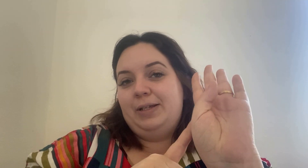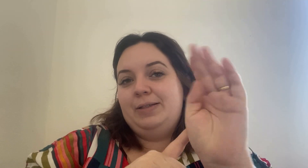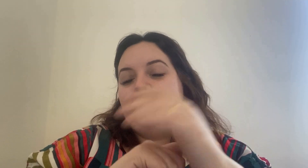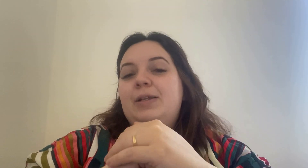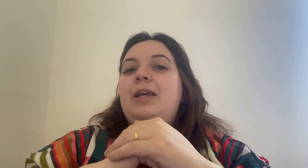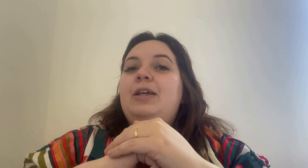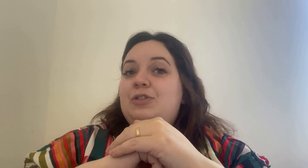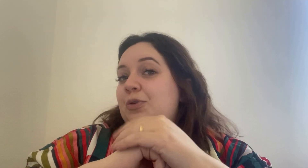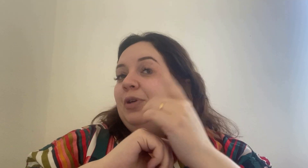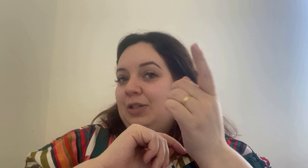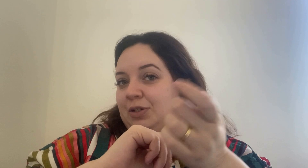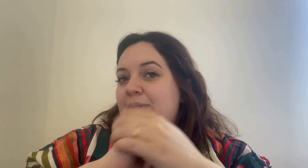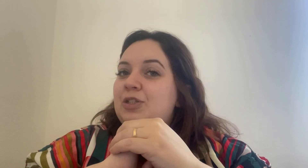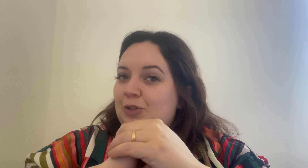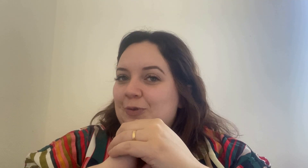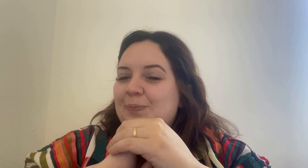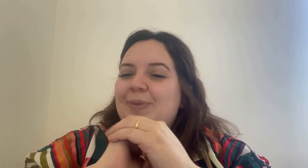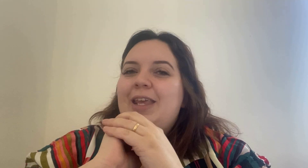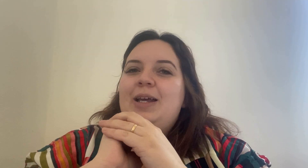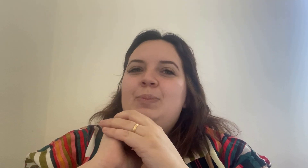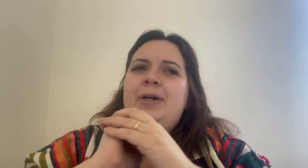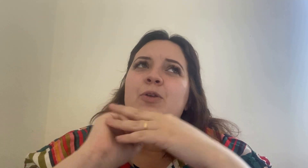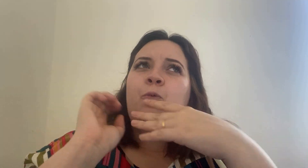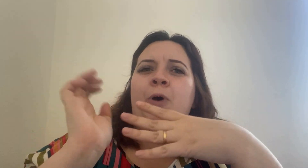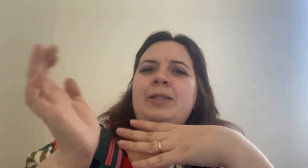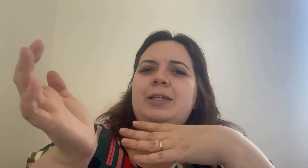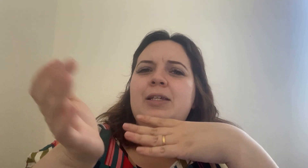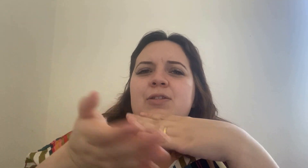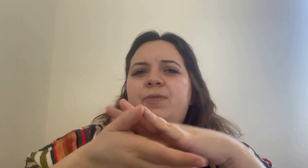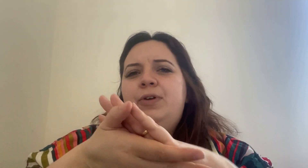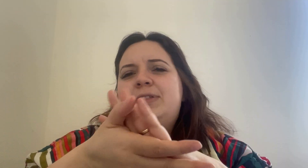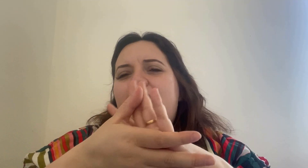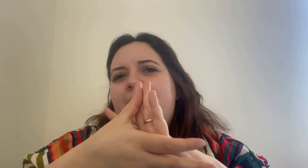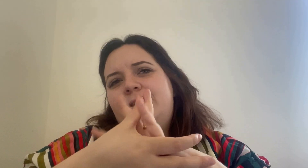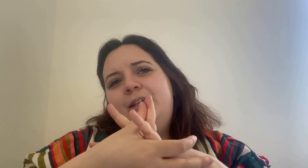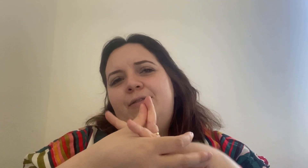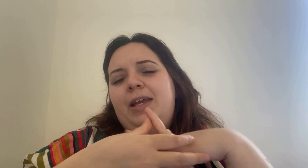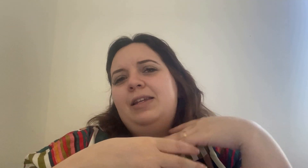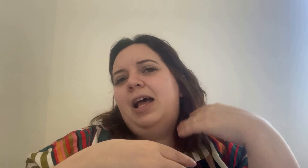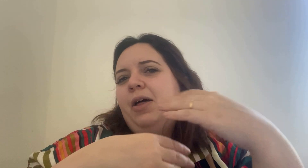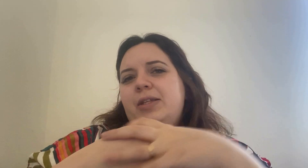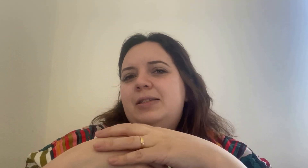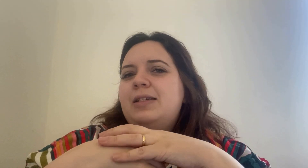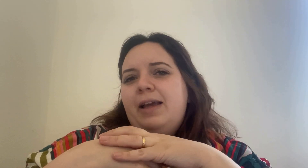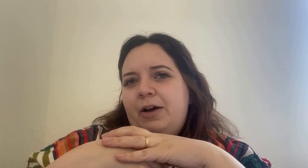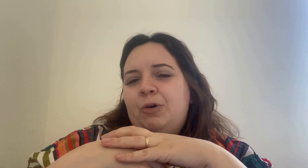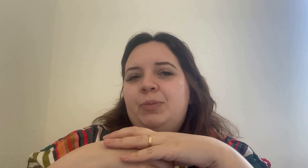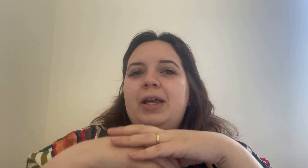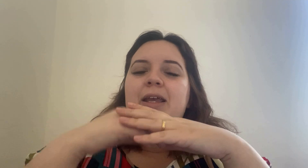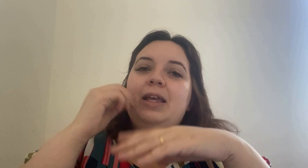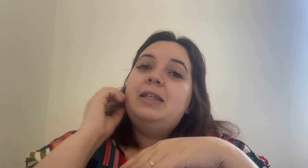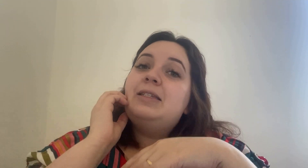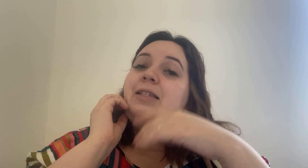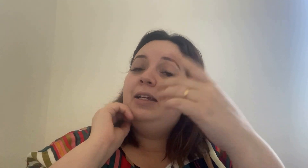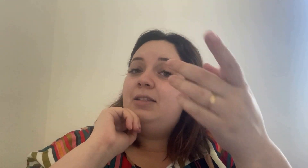so you can do it too but what is flux active and how does it help it is a dietary